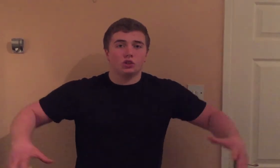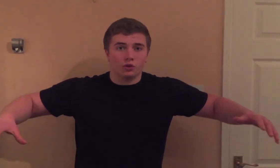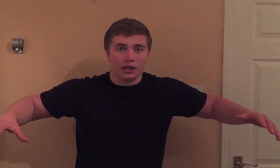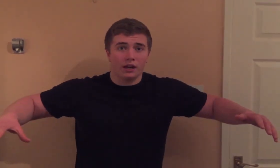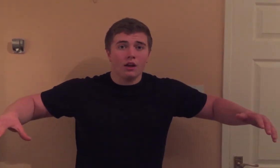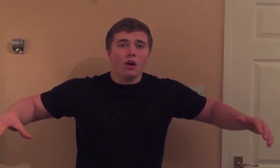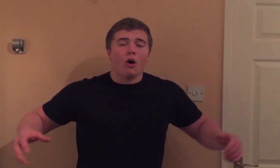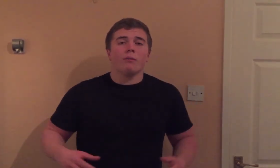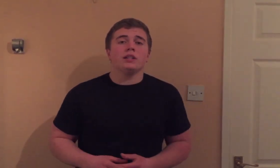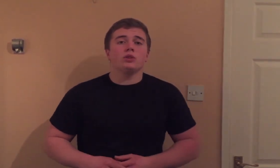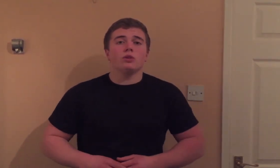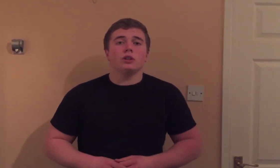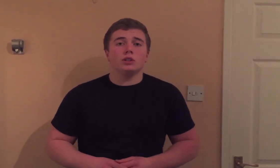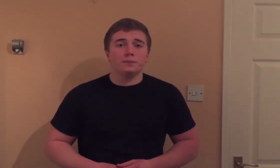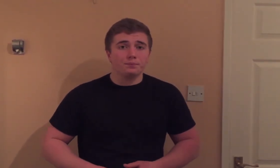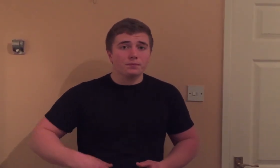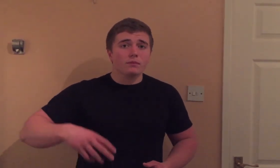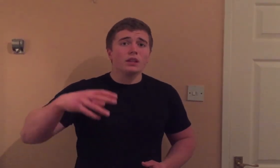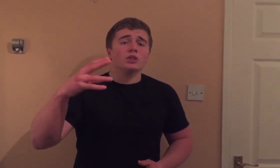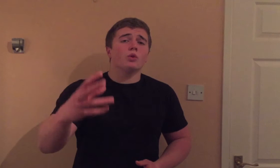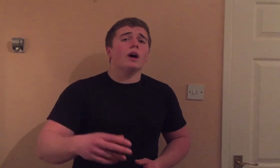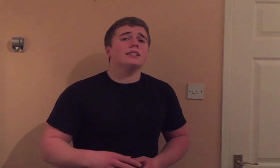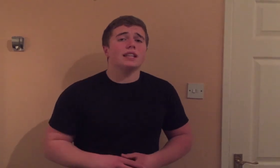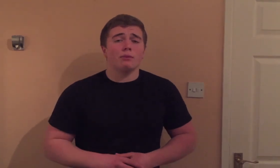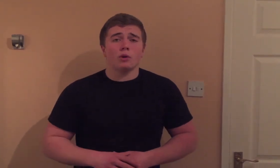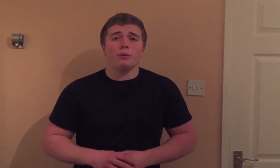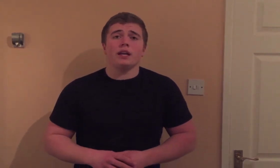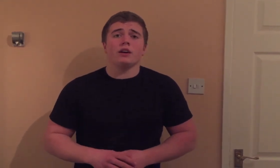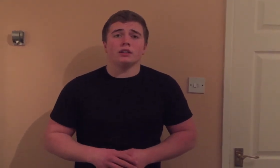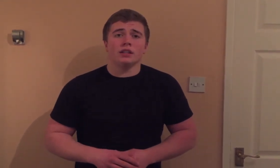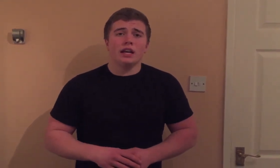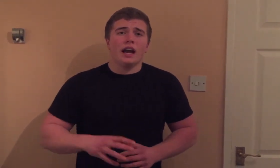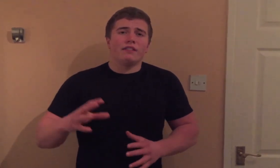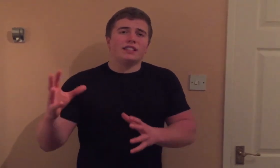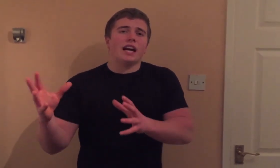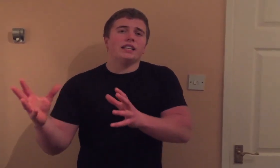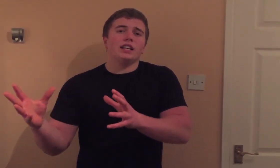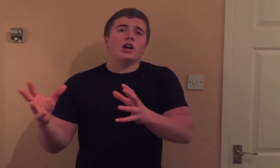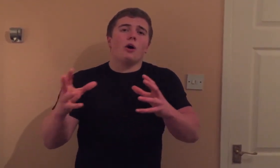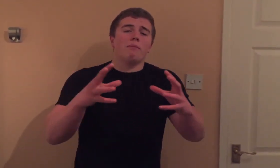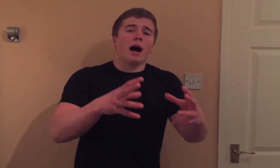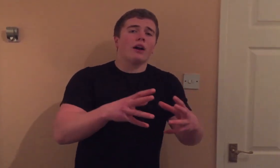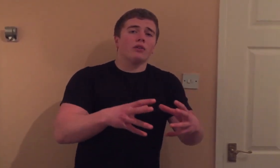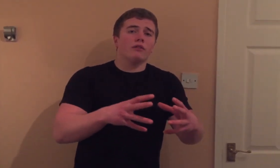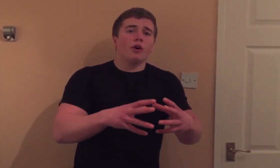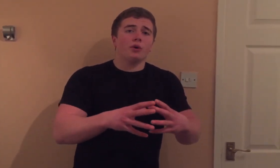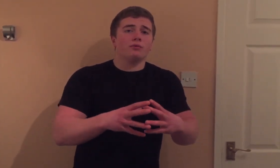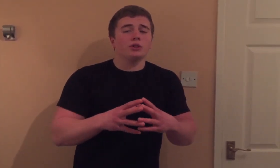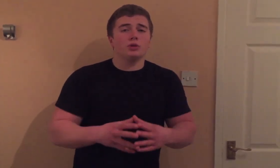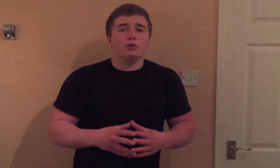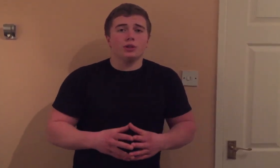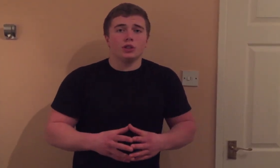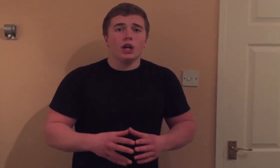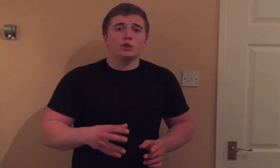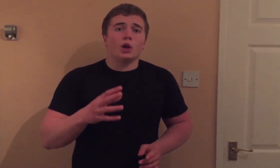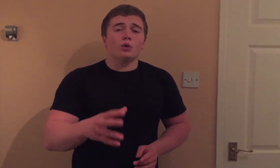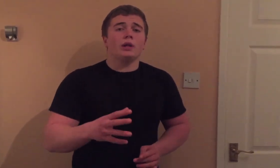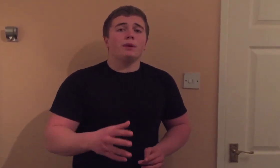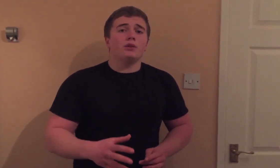strain on my shoulders. So whilst I'm going to be cutting, I've decided to cut back on the volume for shoulders. So I'll only be